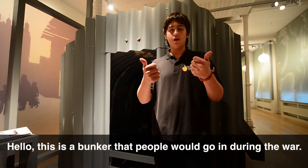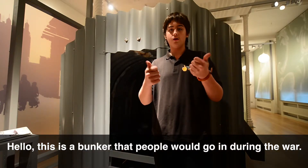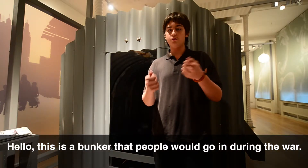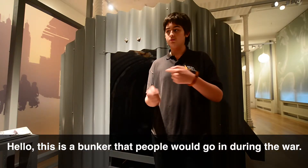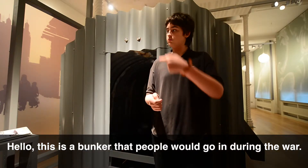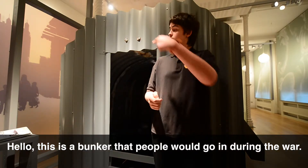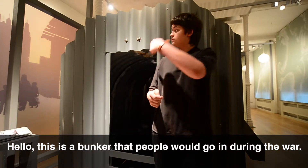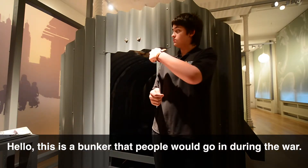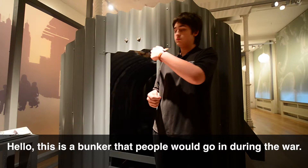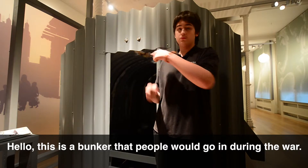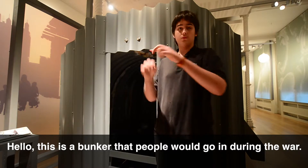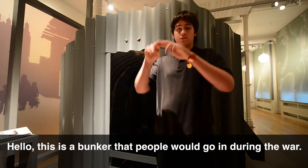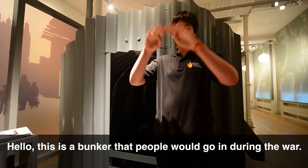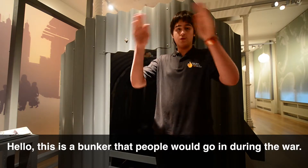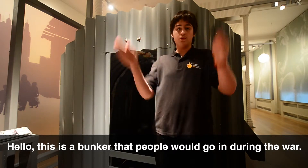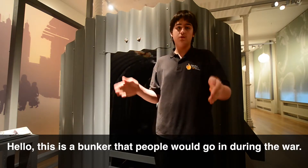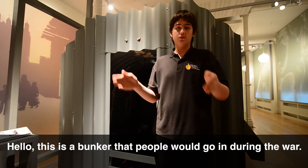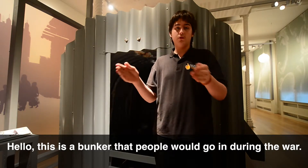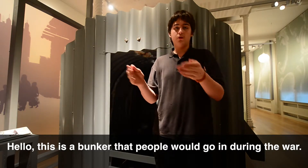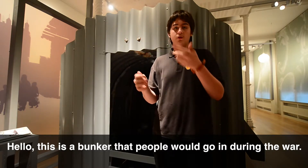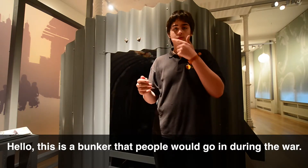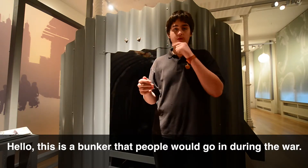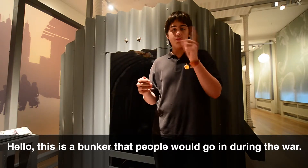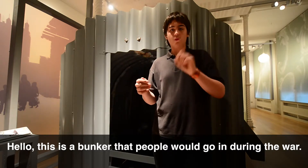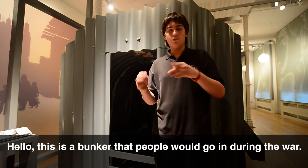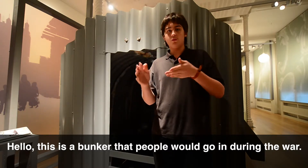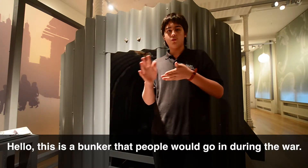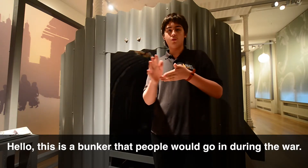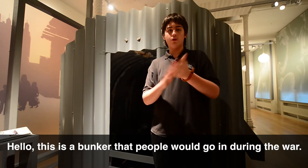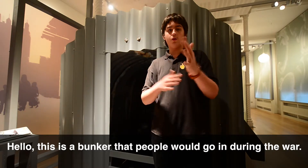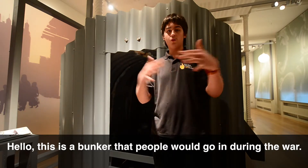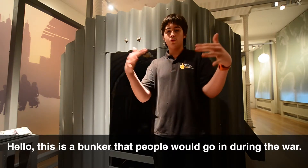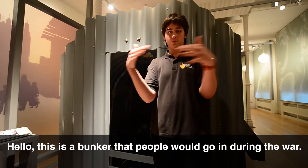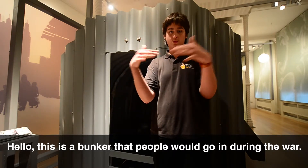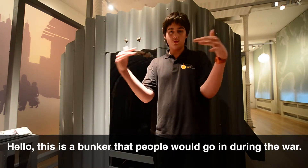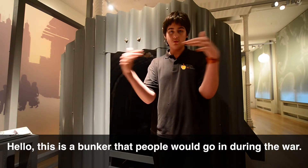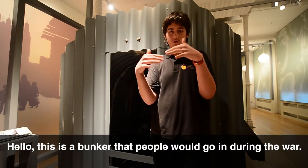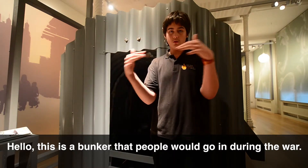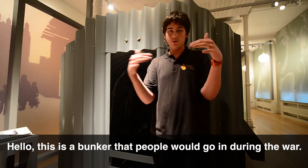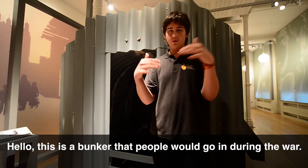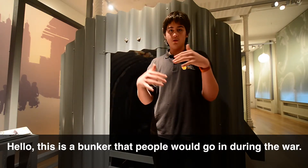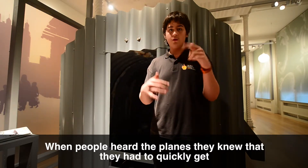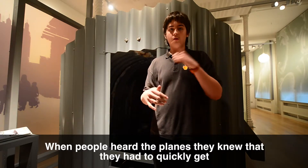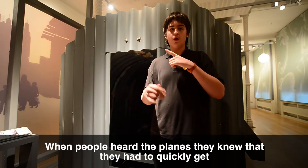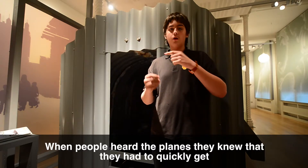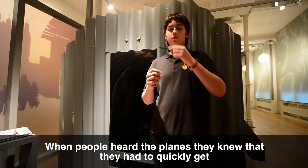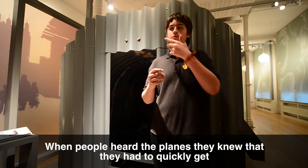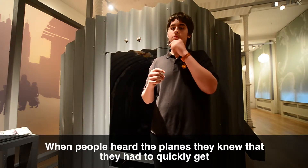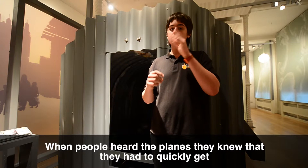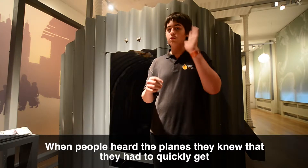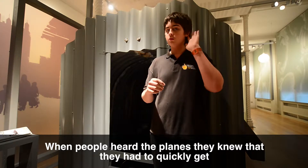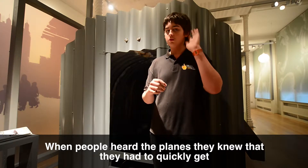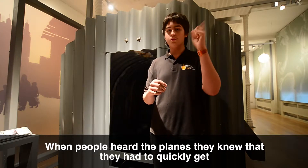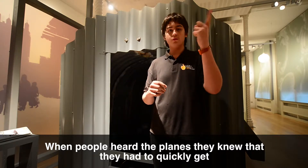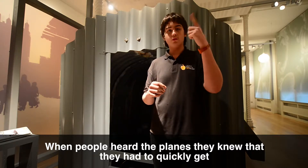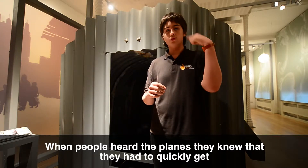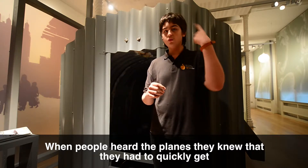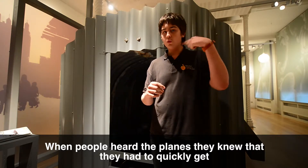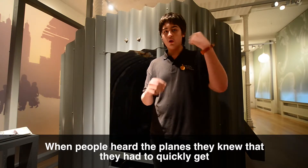Hello! This is a bunker that people were going during the war. When people heard the planes, they knew they